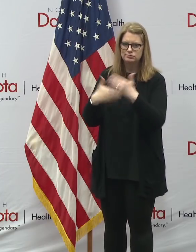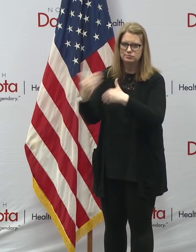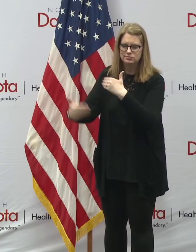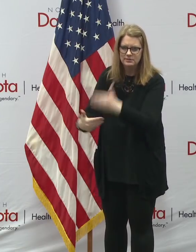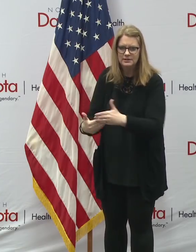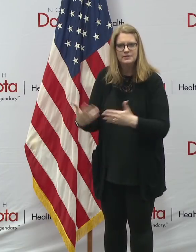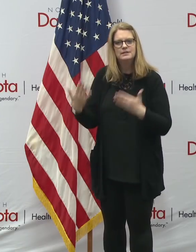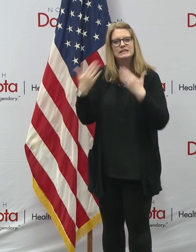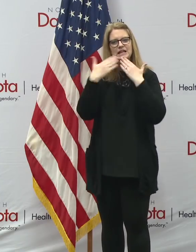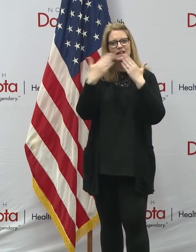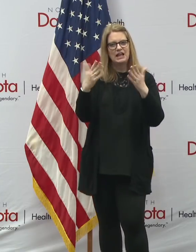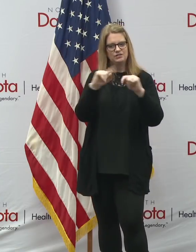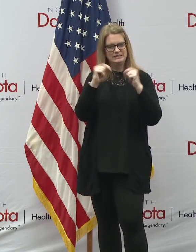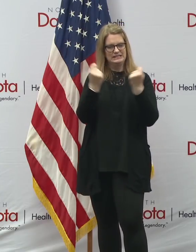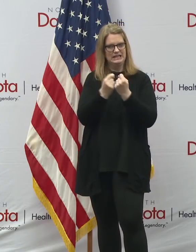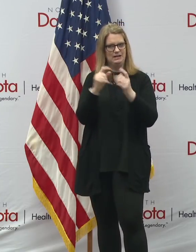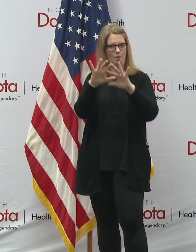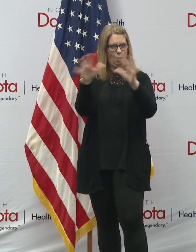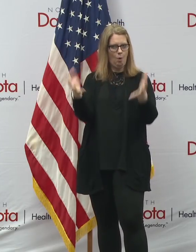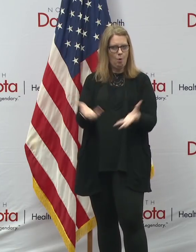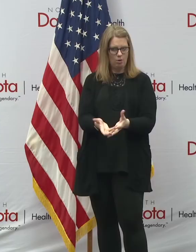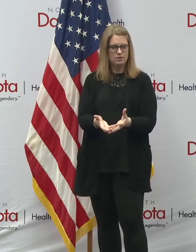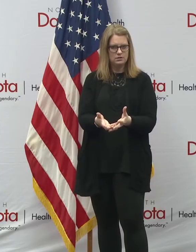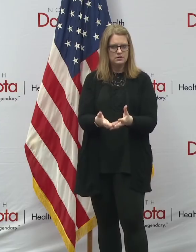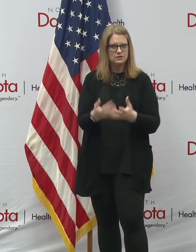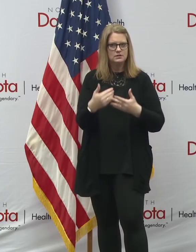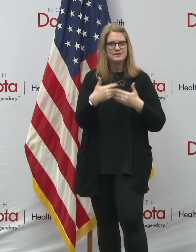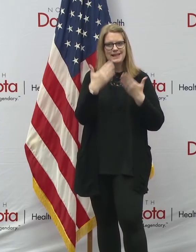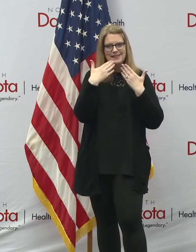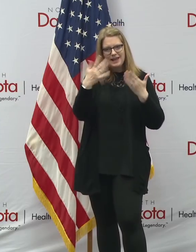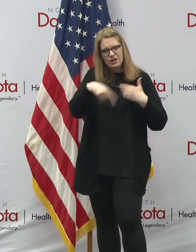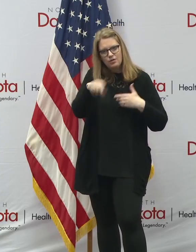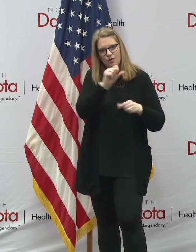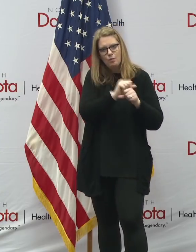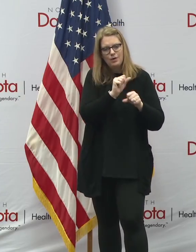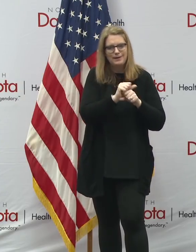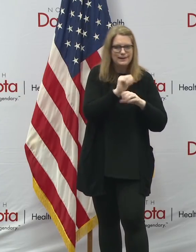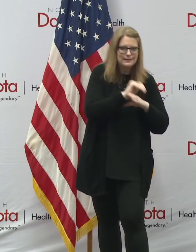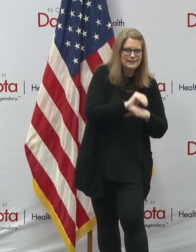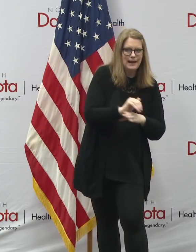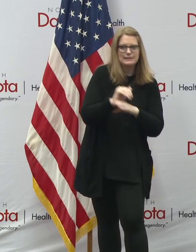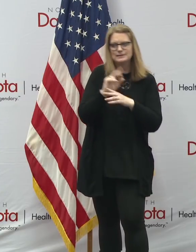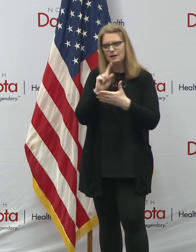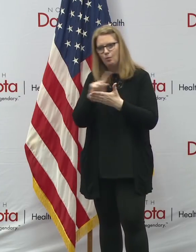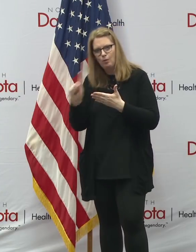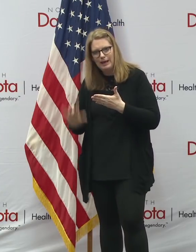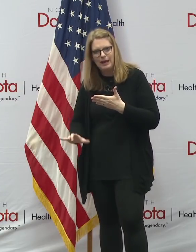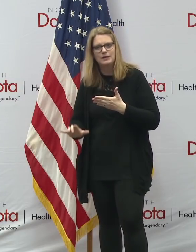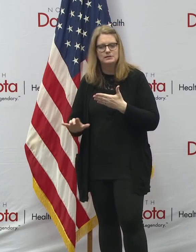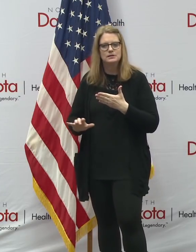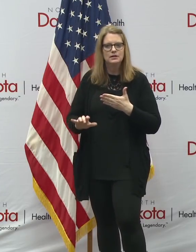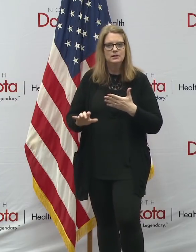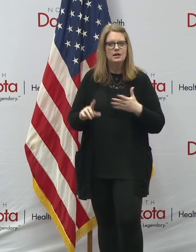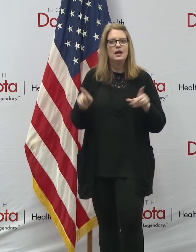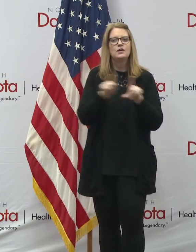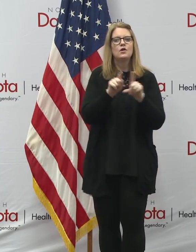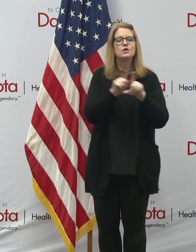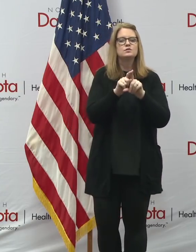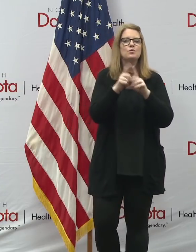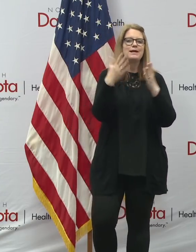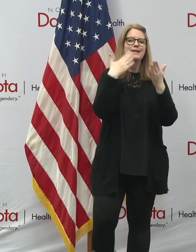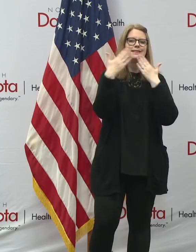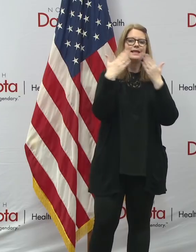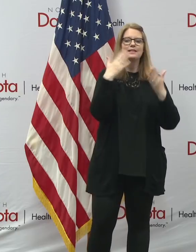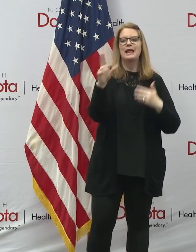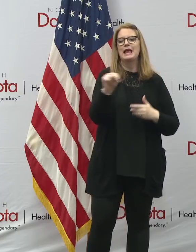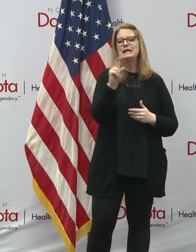that whole team. But we do have people that have been working nights and weekends. And I'm sure they'll continue to work over the weekend. I also want to thank the